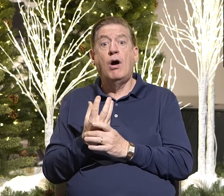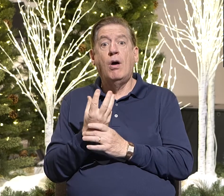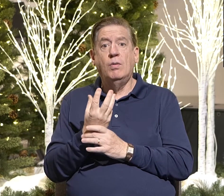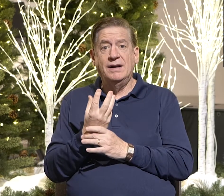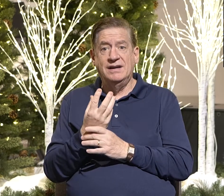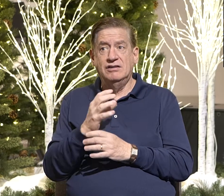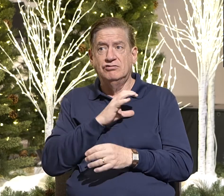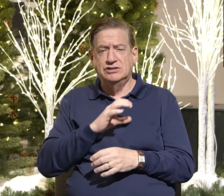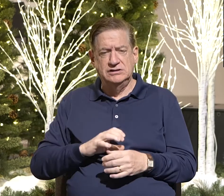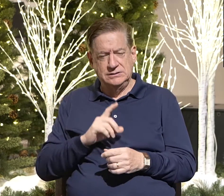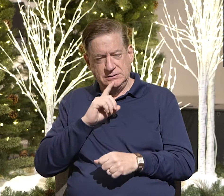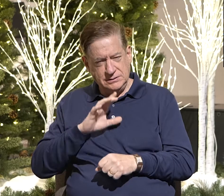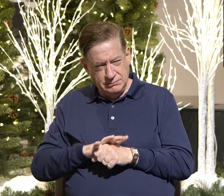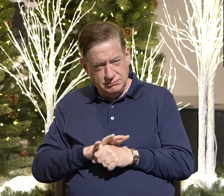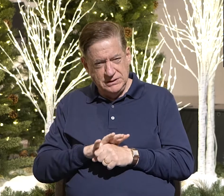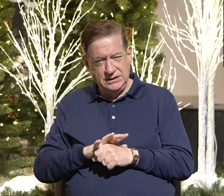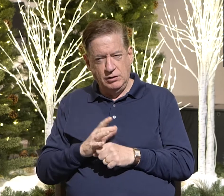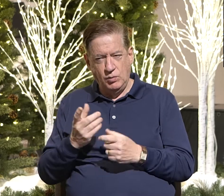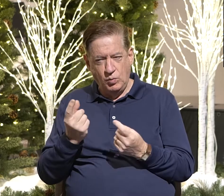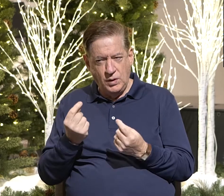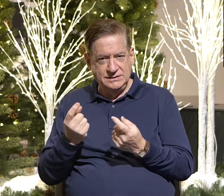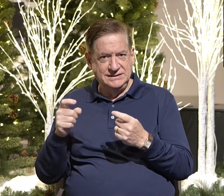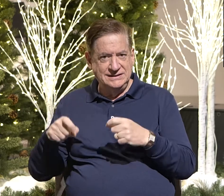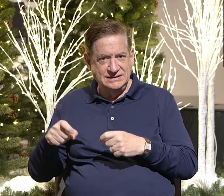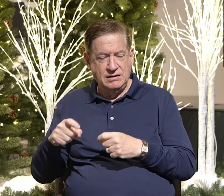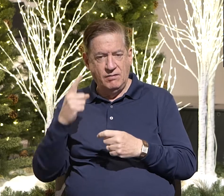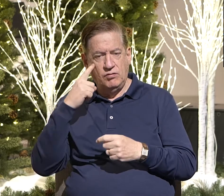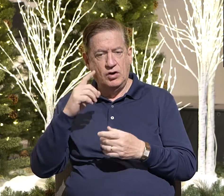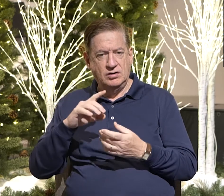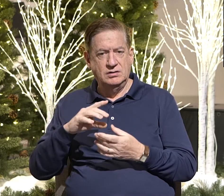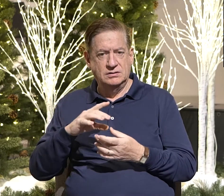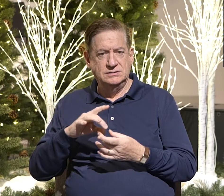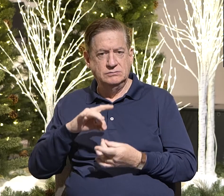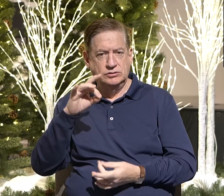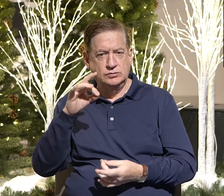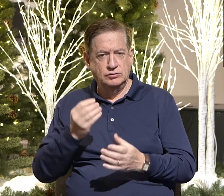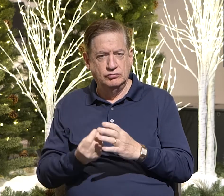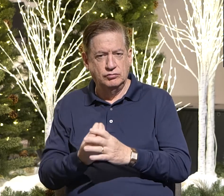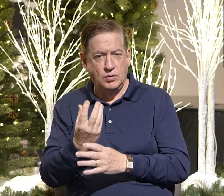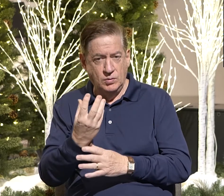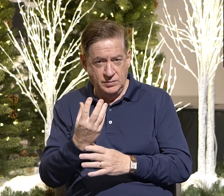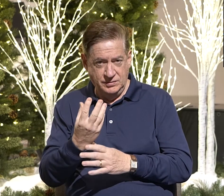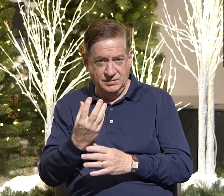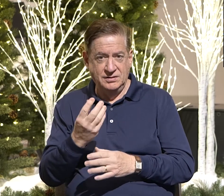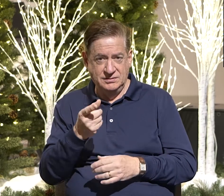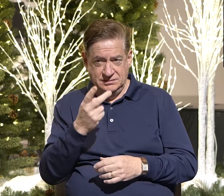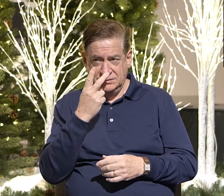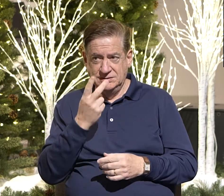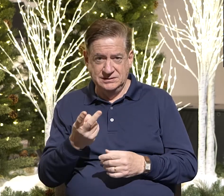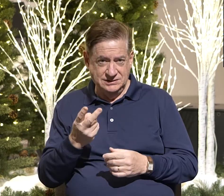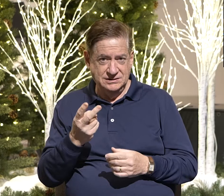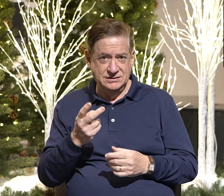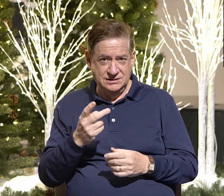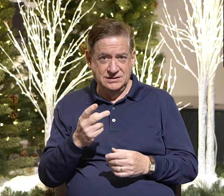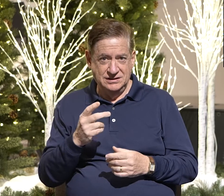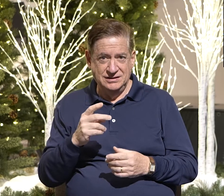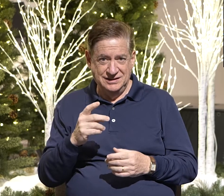disciplines necessary for spiritual growth. That's, that's attending weekend services which you all did. Good, good job.